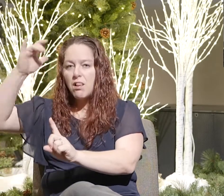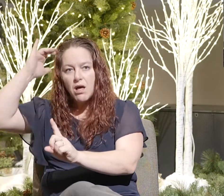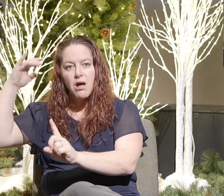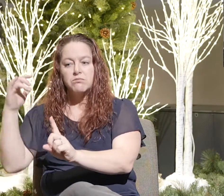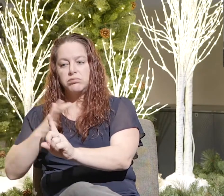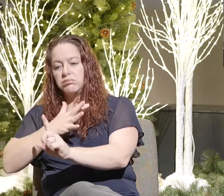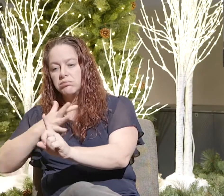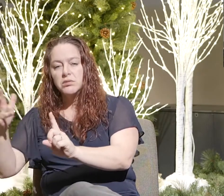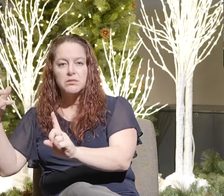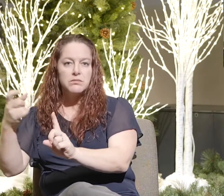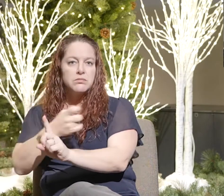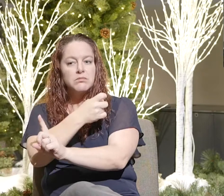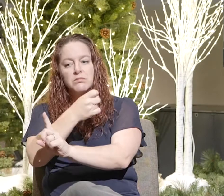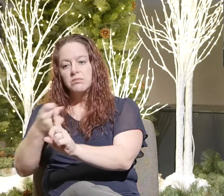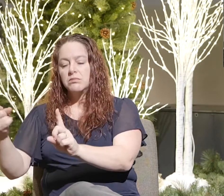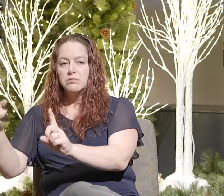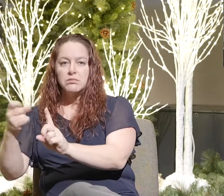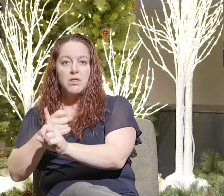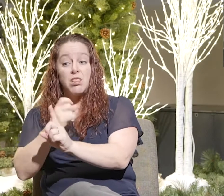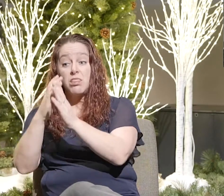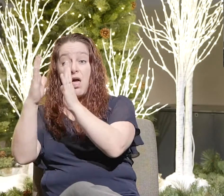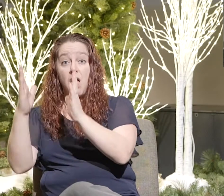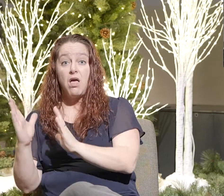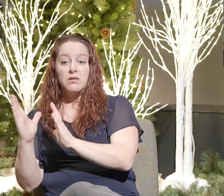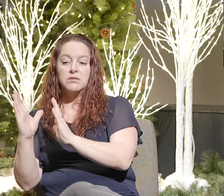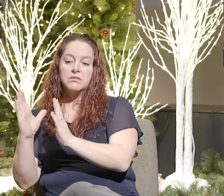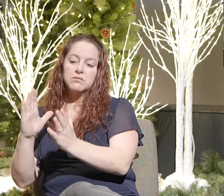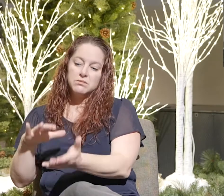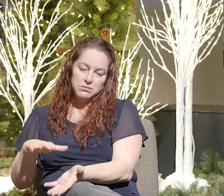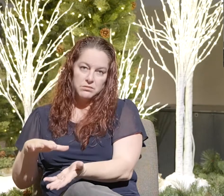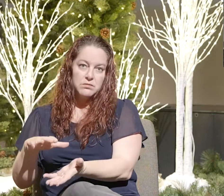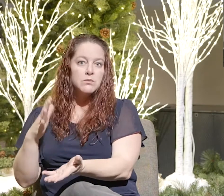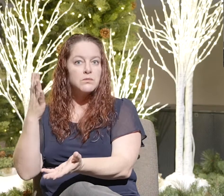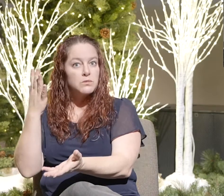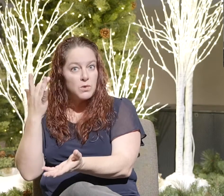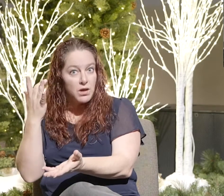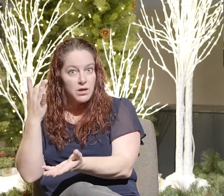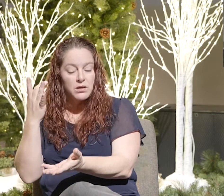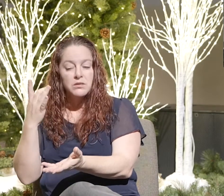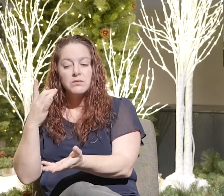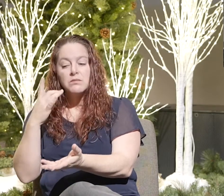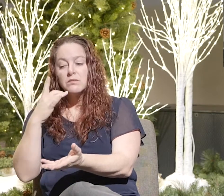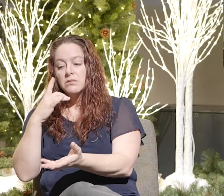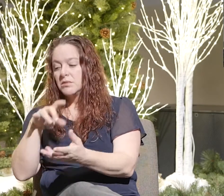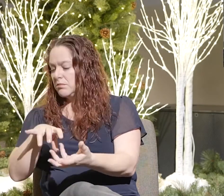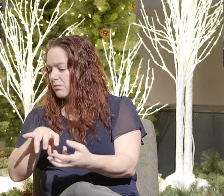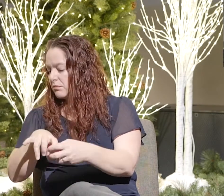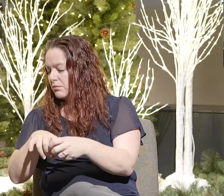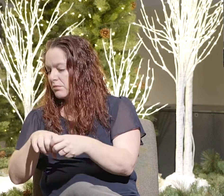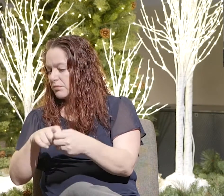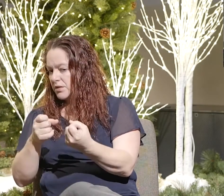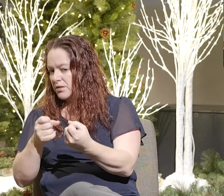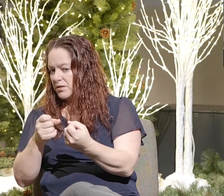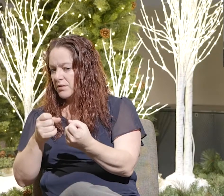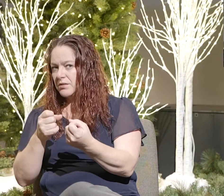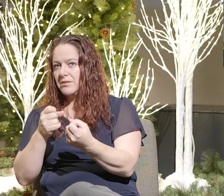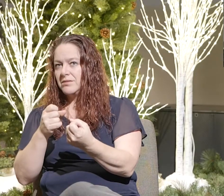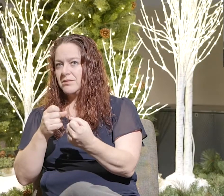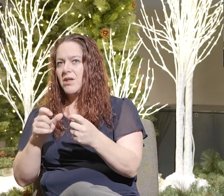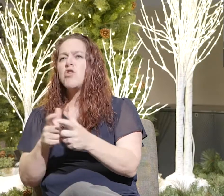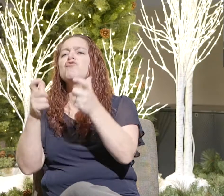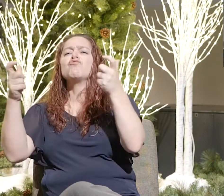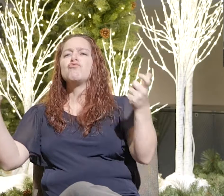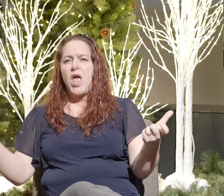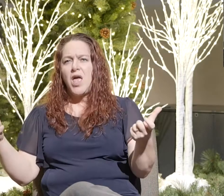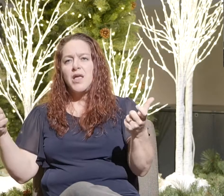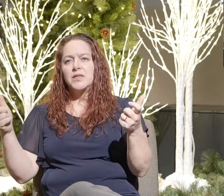and beat against that house, and it fell. And great was the fall of it. Praise God for his word.